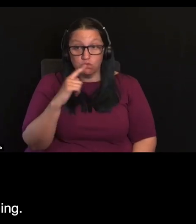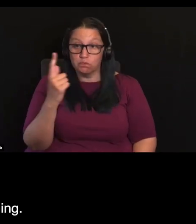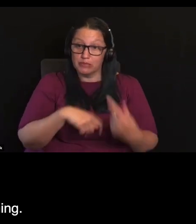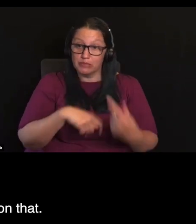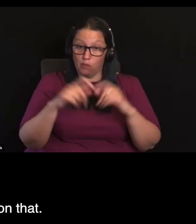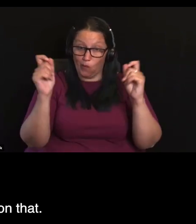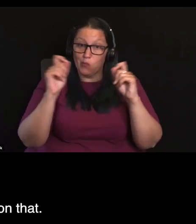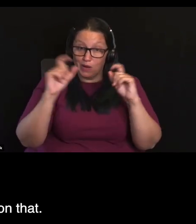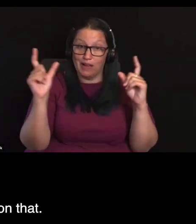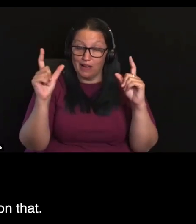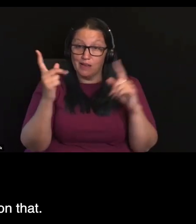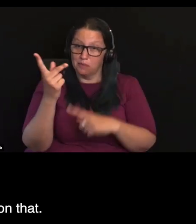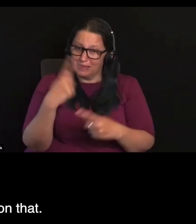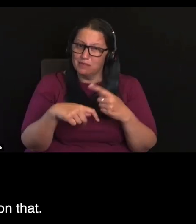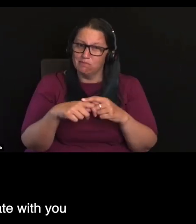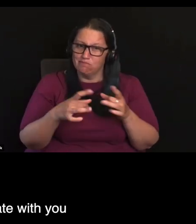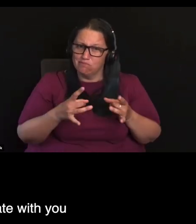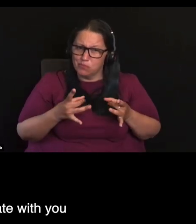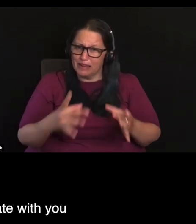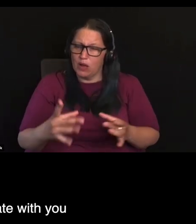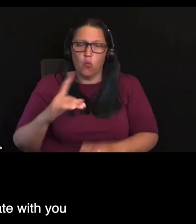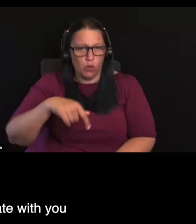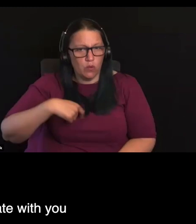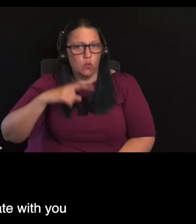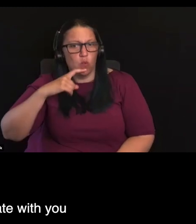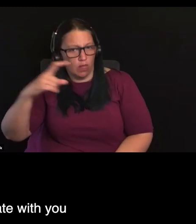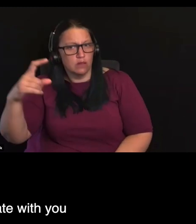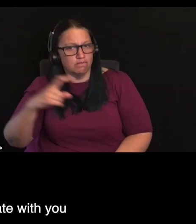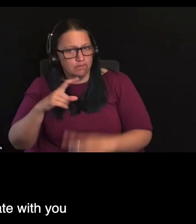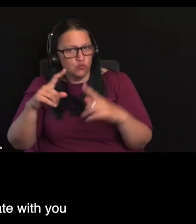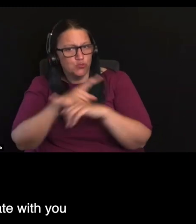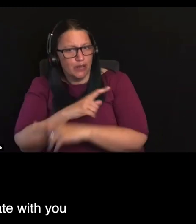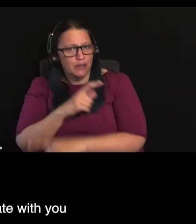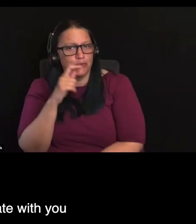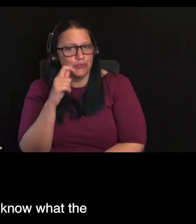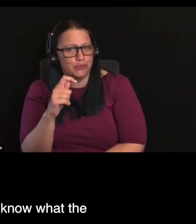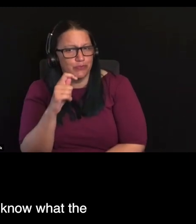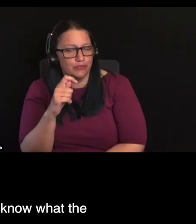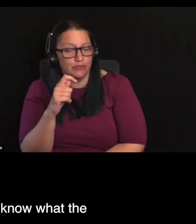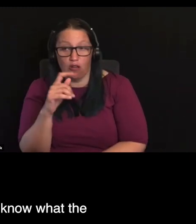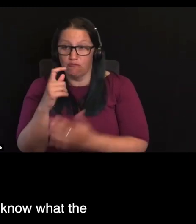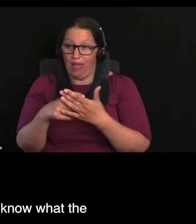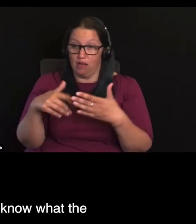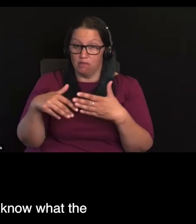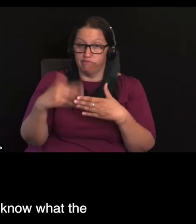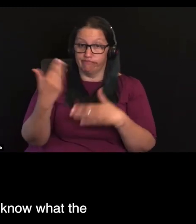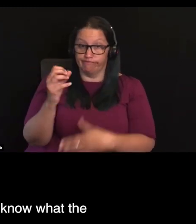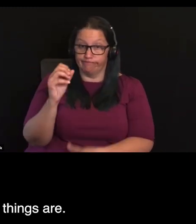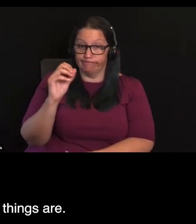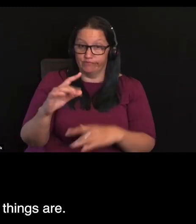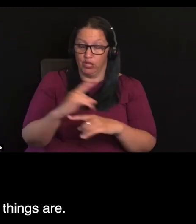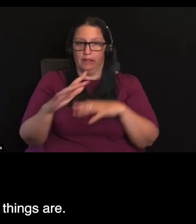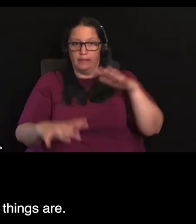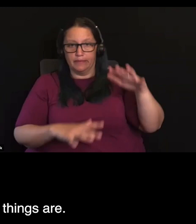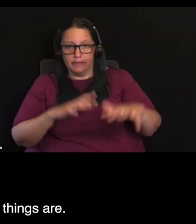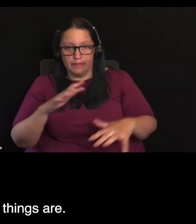coming. To me, it's then building on that. It's, know, continuing to communicate with you throughout the pilot, letting you know what